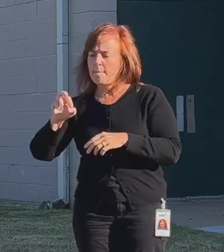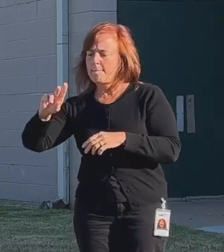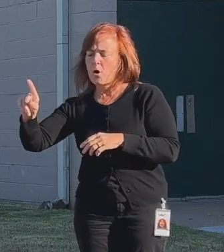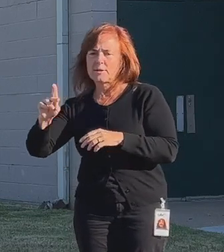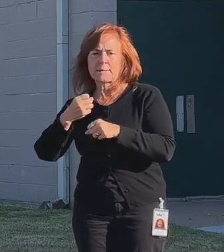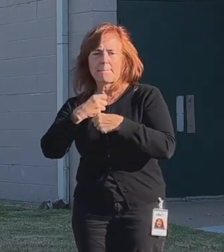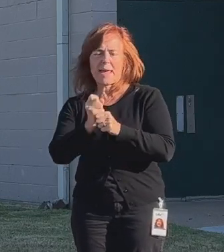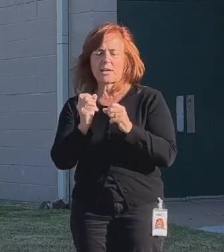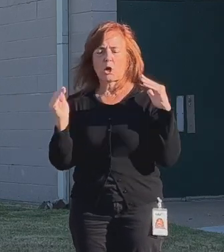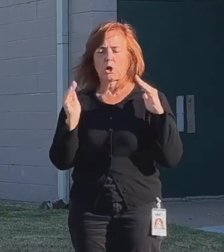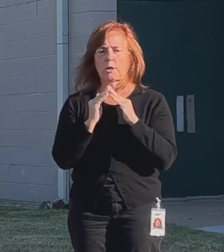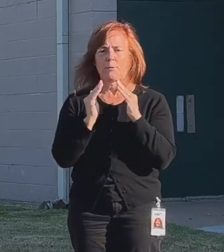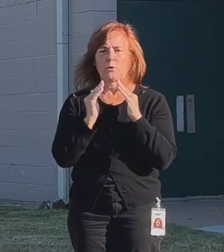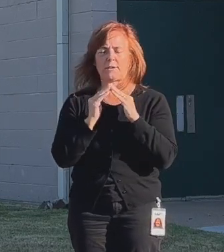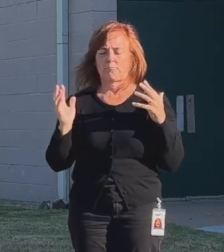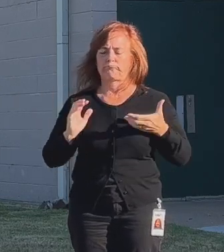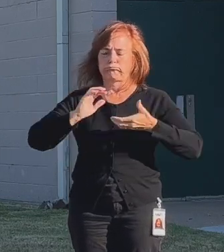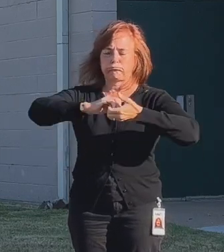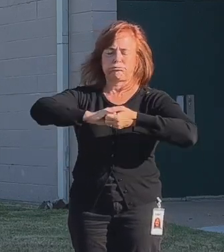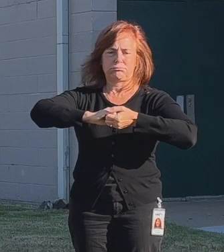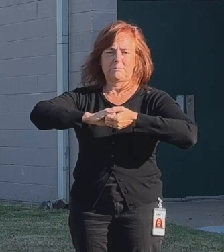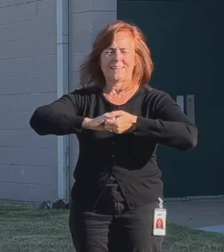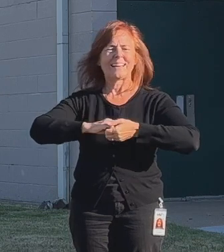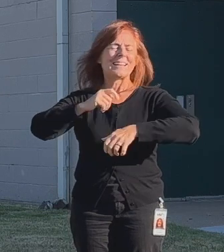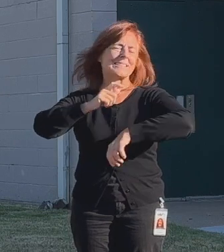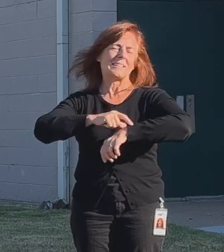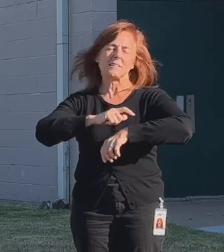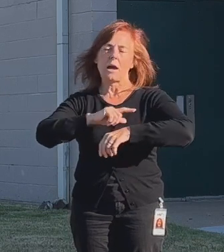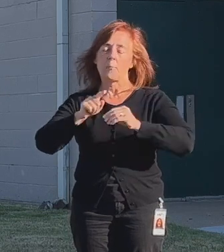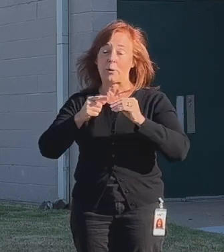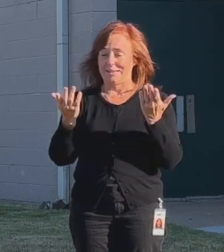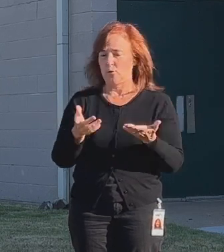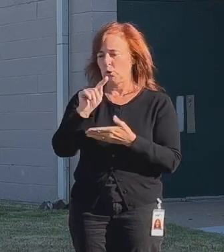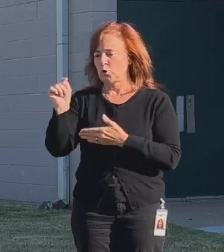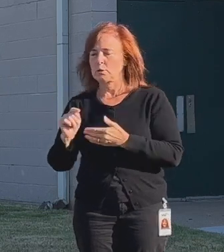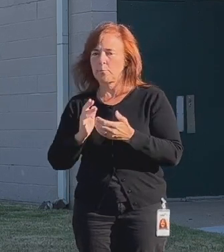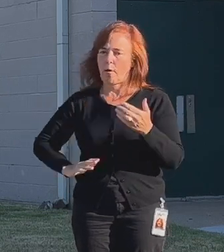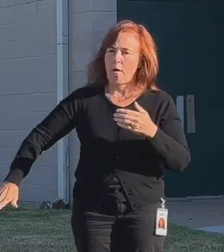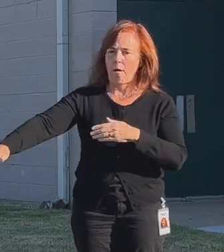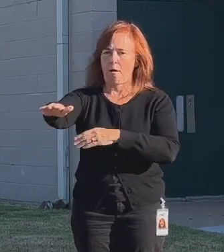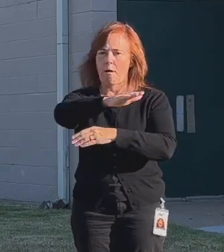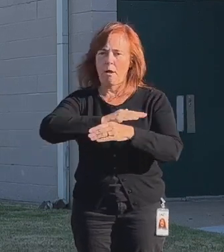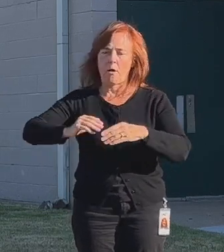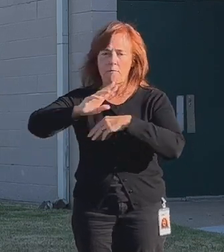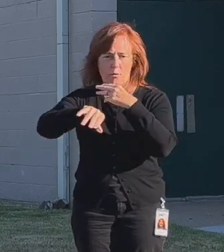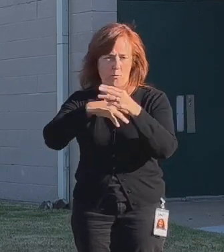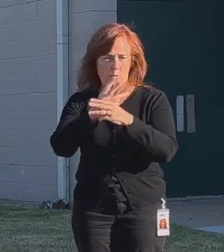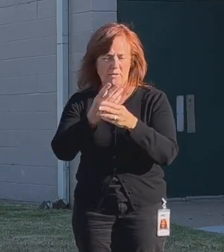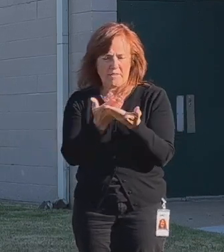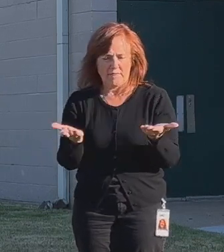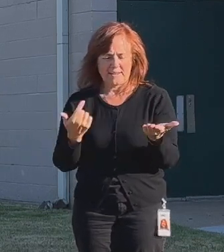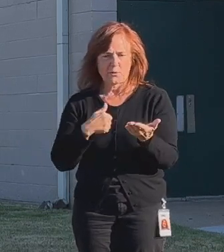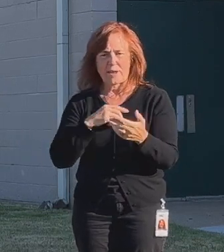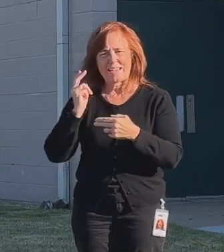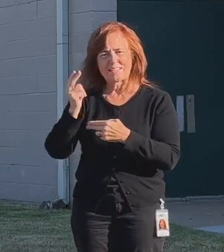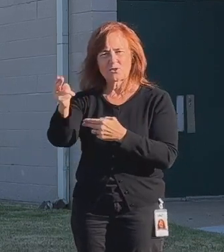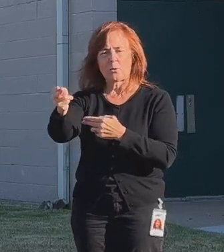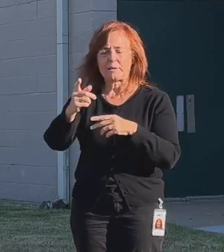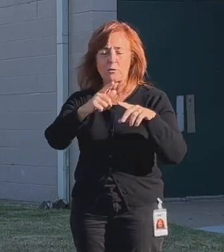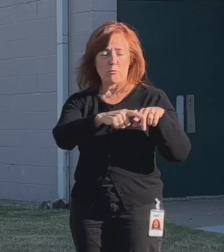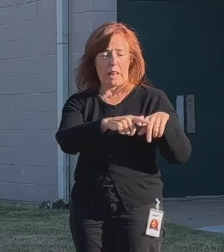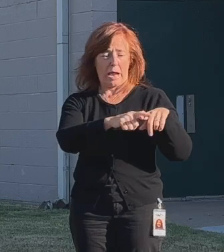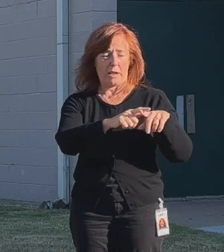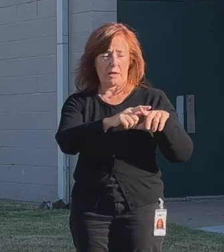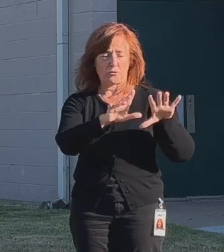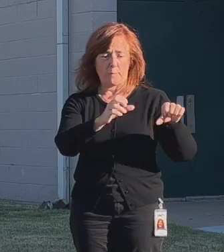create community. At a time when, not just in Tulsa, but around the country and around the world, the things that we historically relied